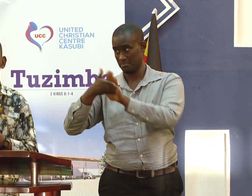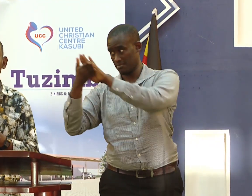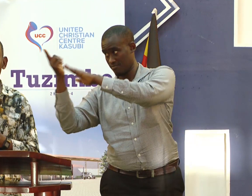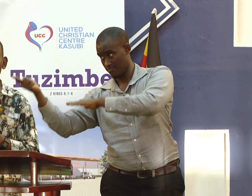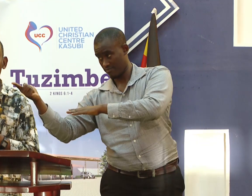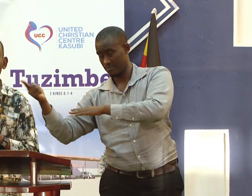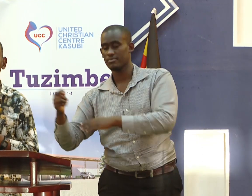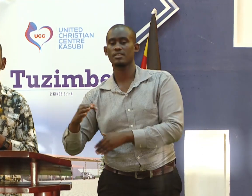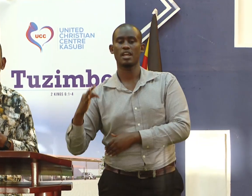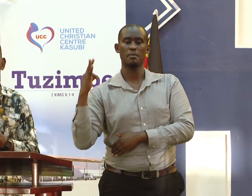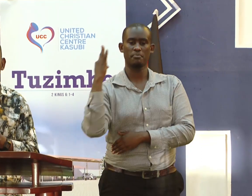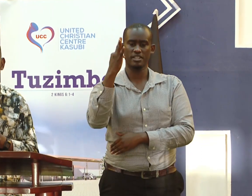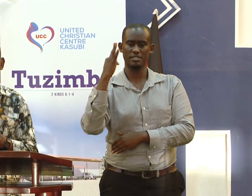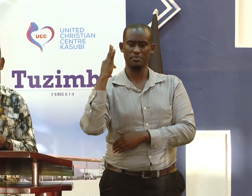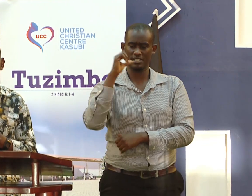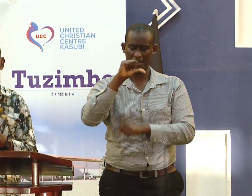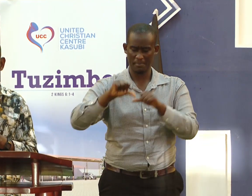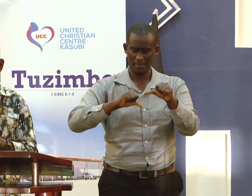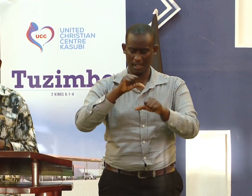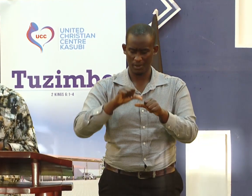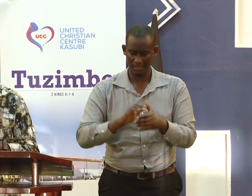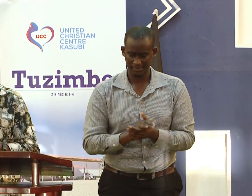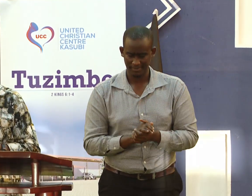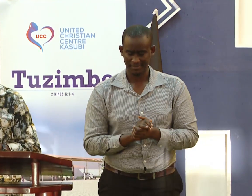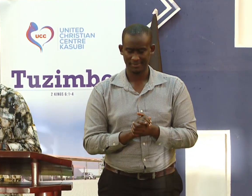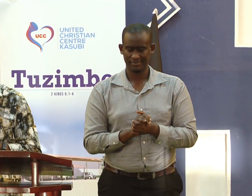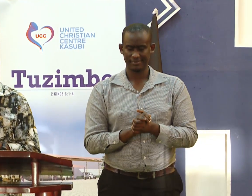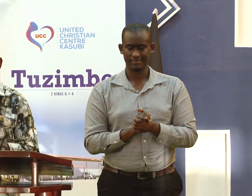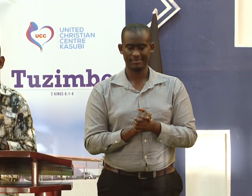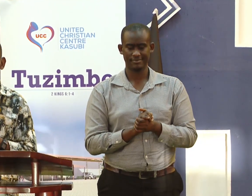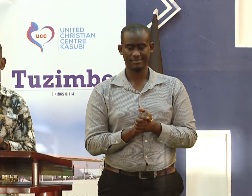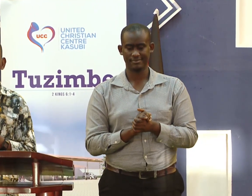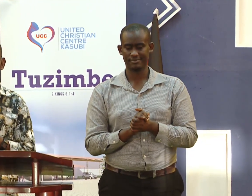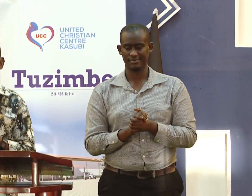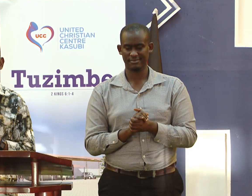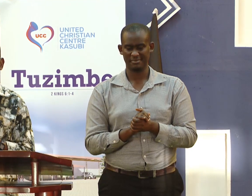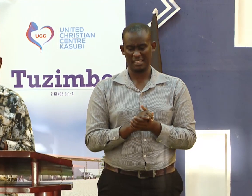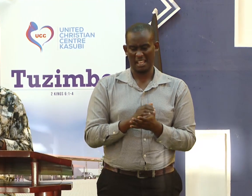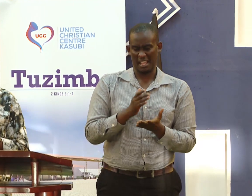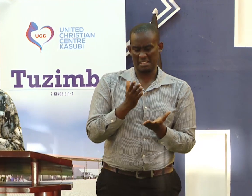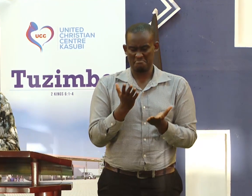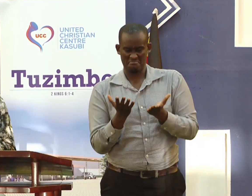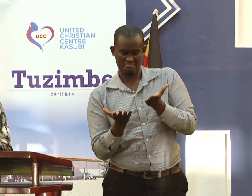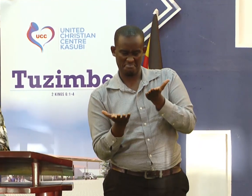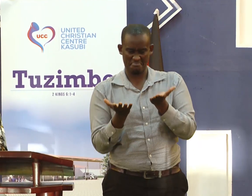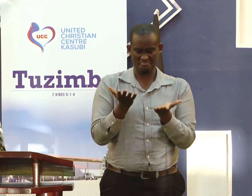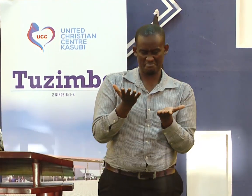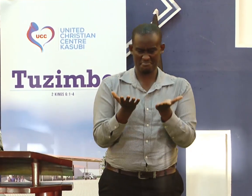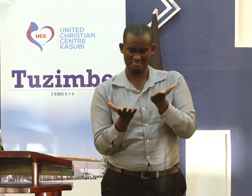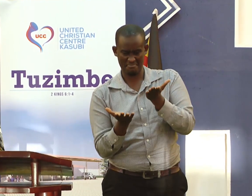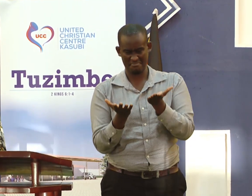One day, Mrs. Birunji Margaret sent her preached about stunted. When